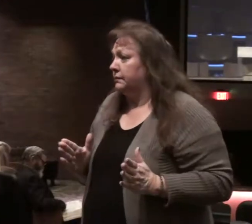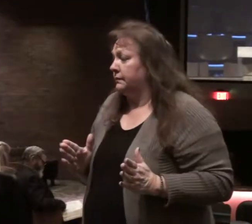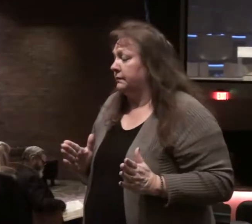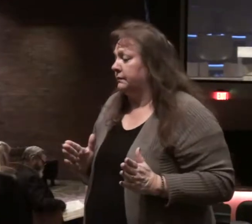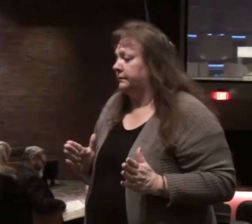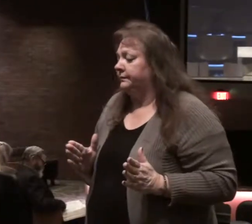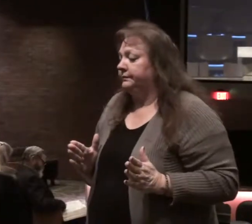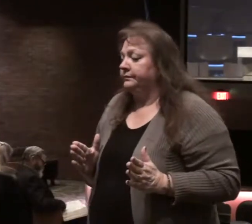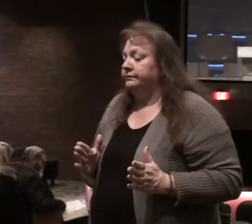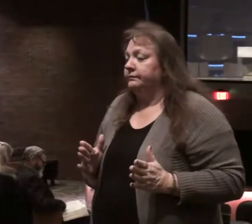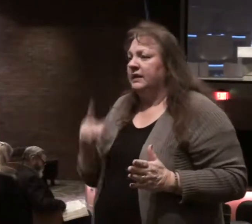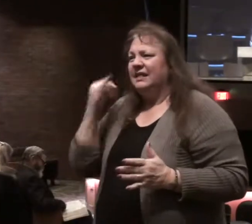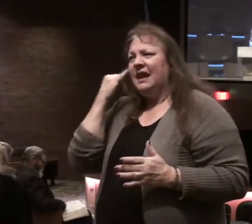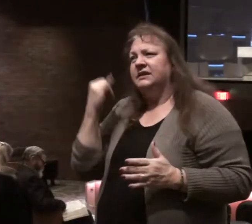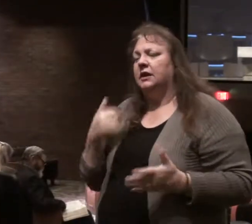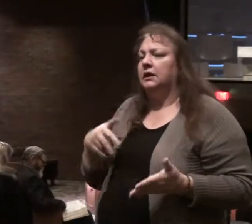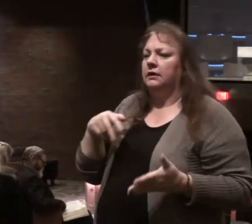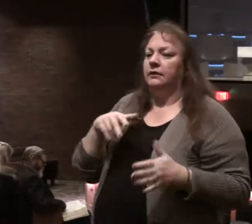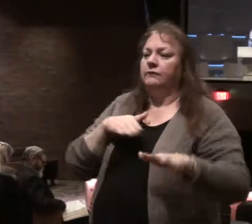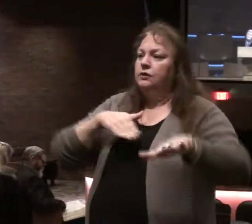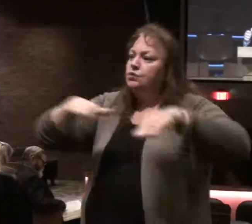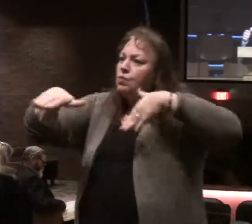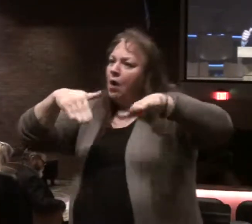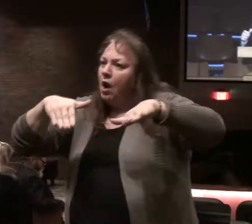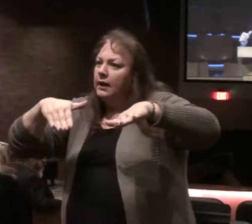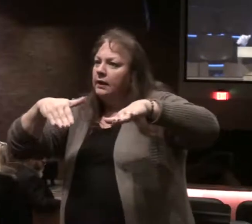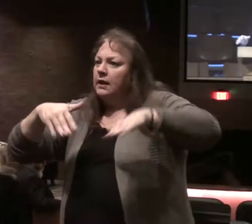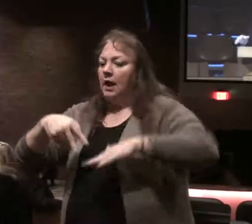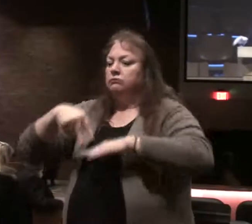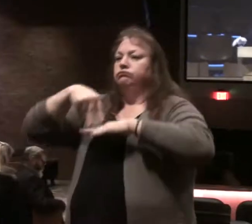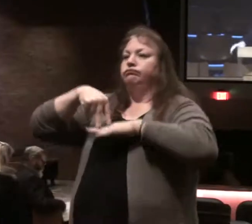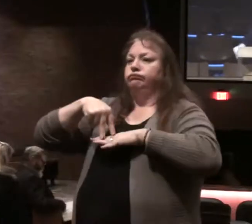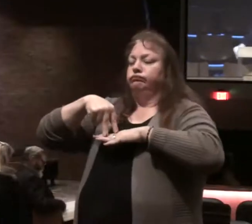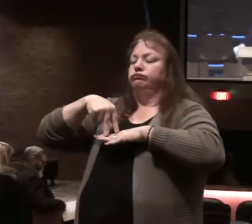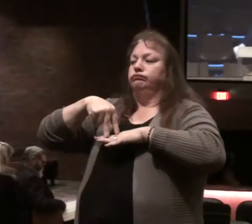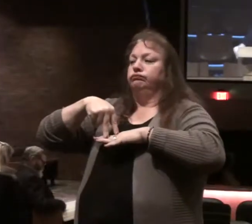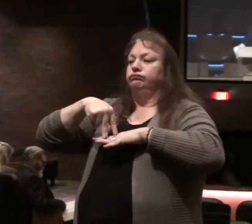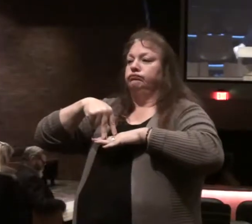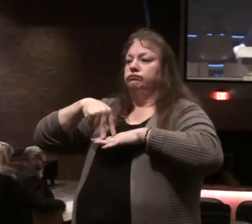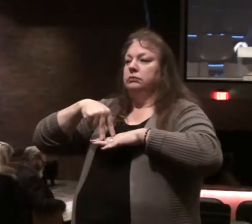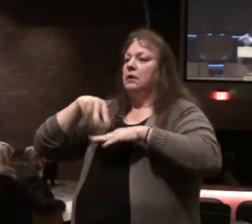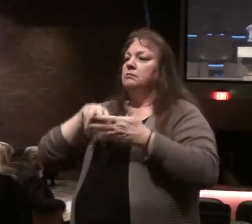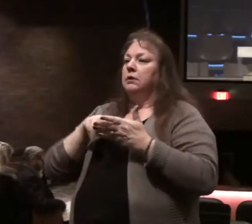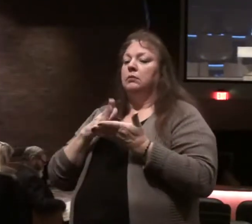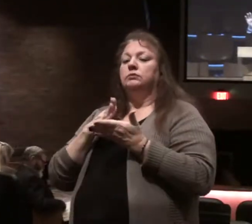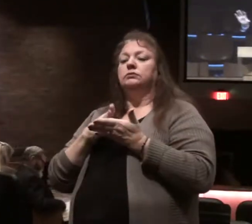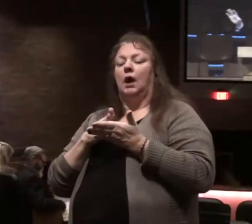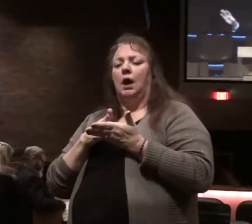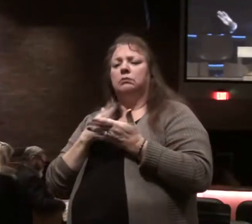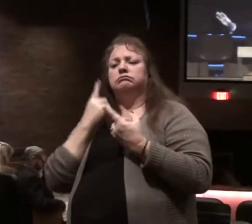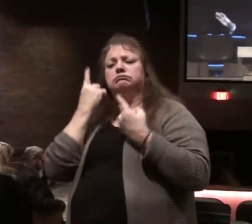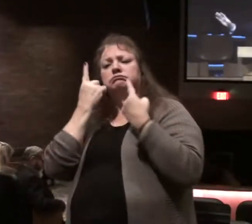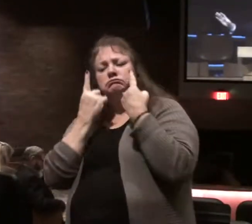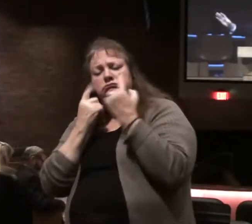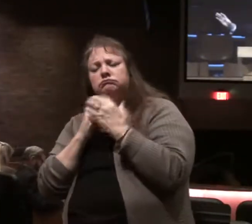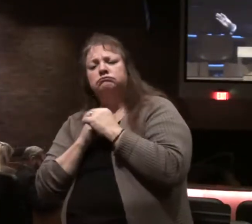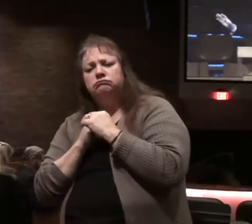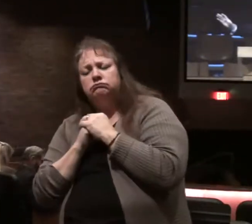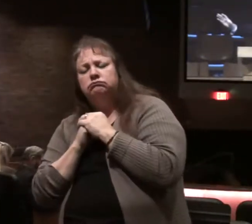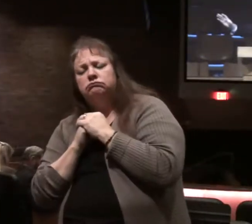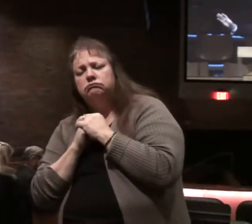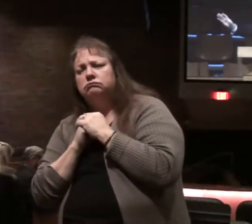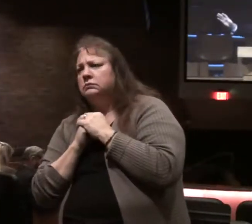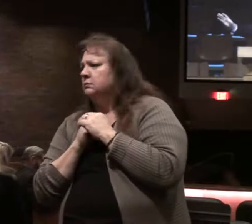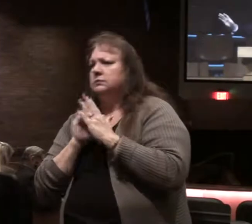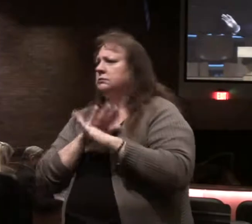The idea of standing, the idea of walking, the idea of standing, the idea is probably to stop to consider the way of